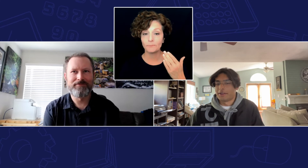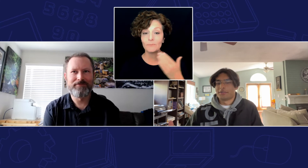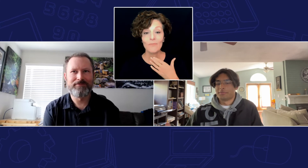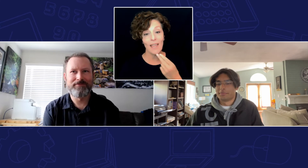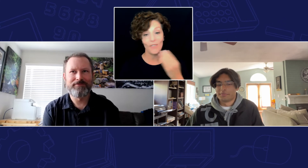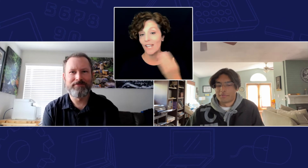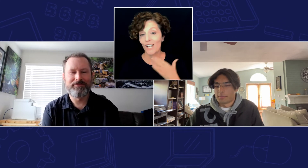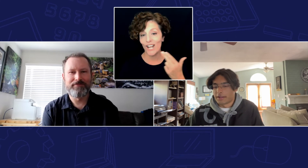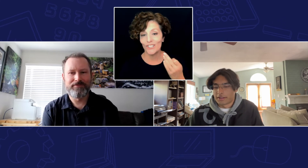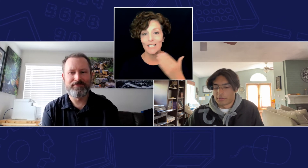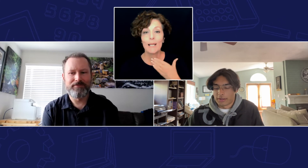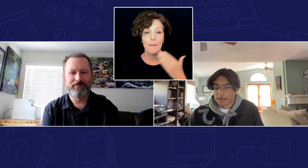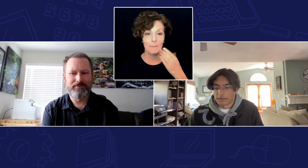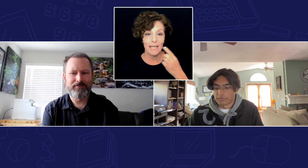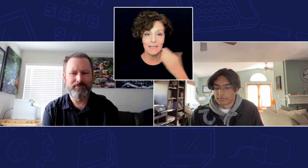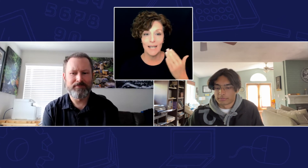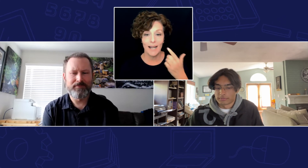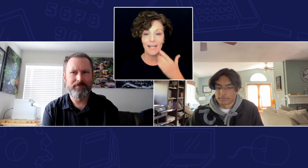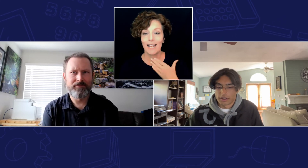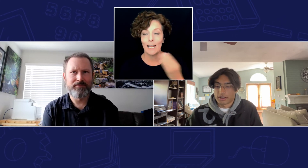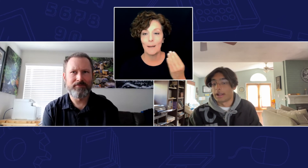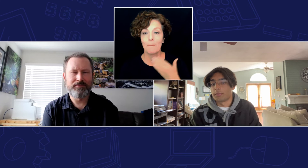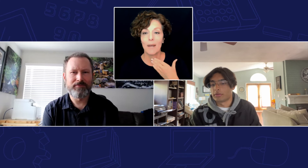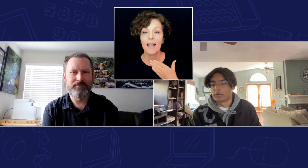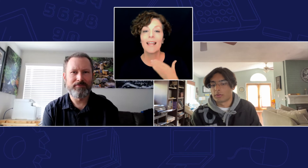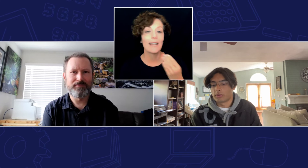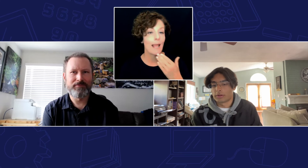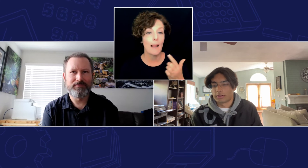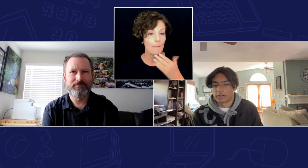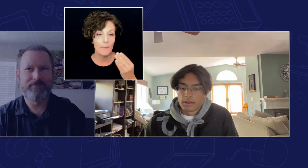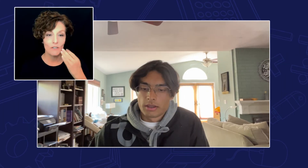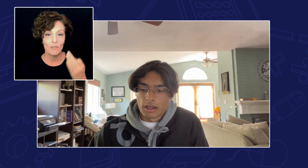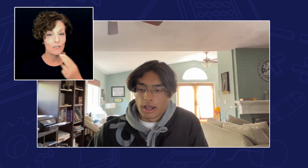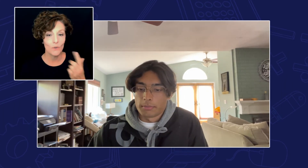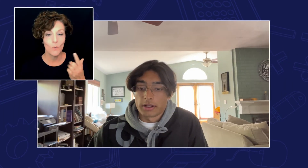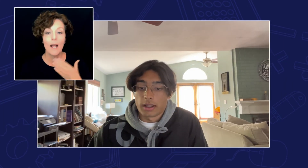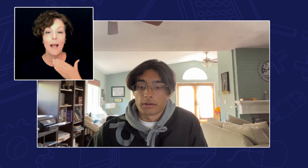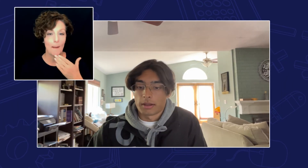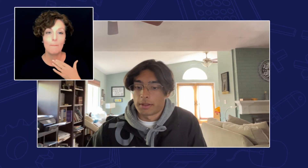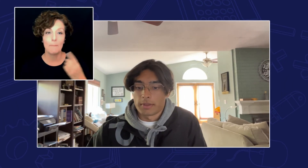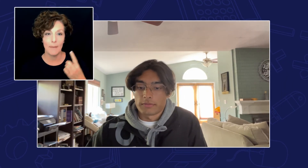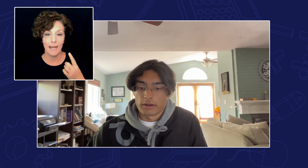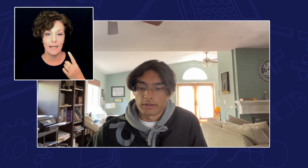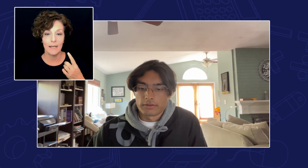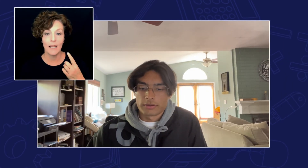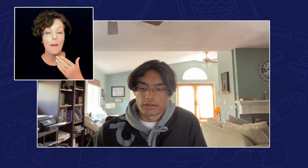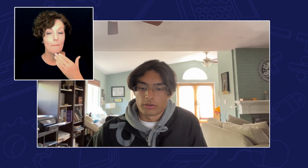just immediately in my in elementary school but I made a lot of I made many friends so